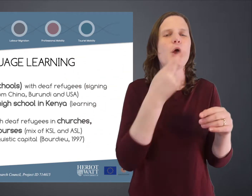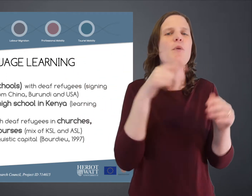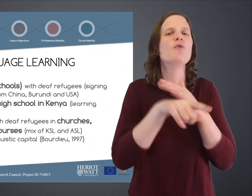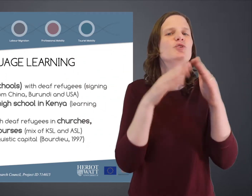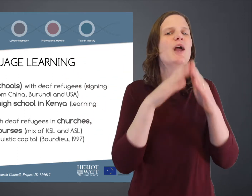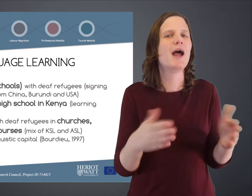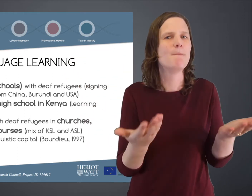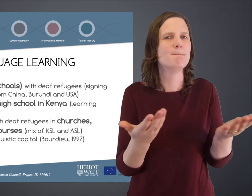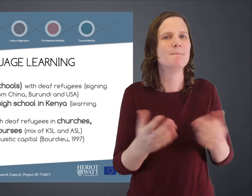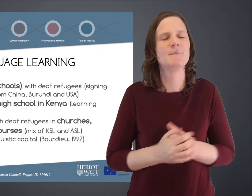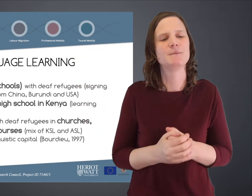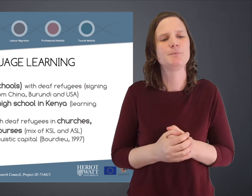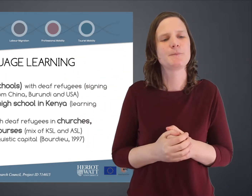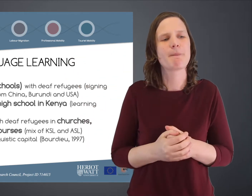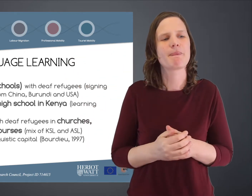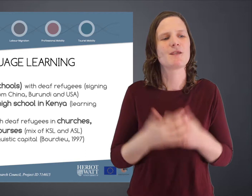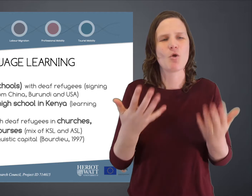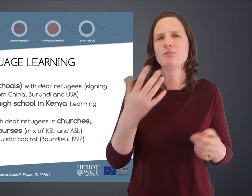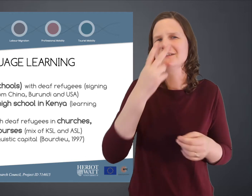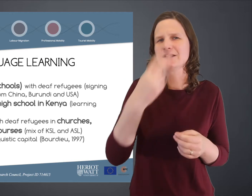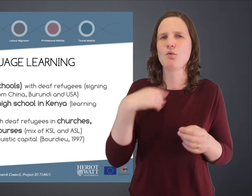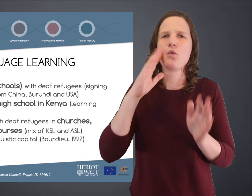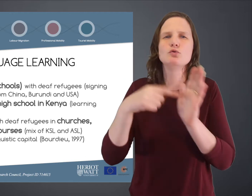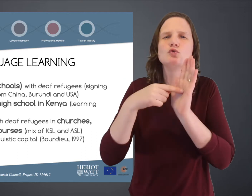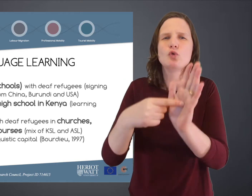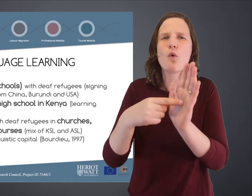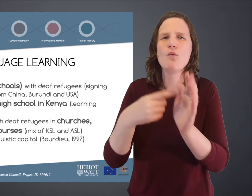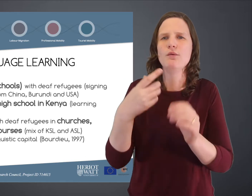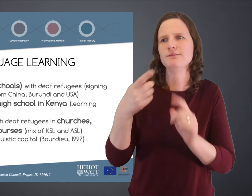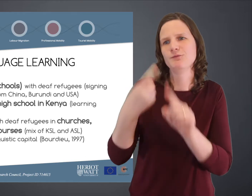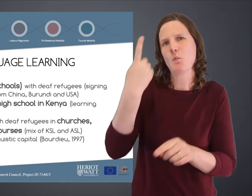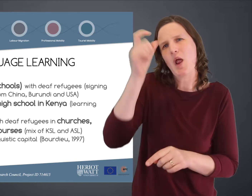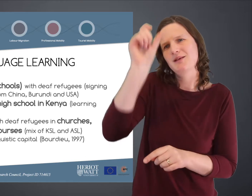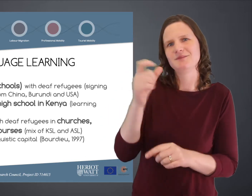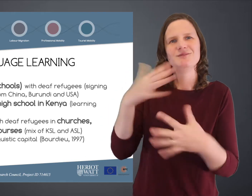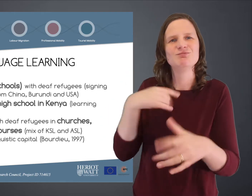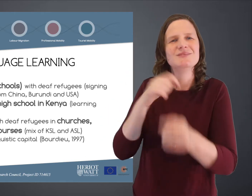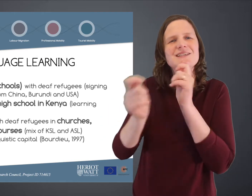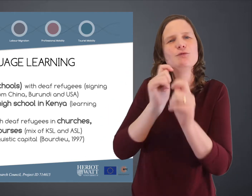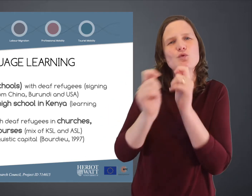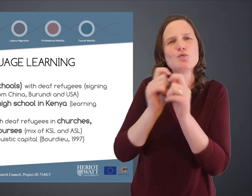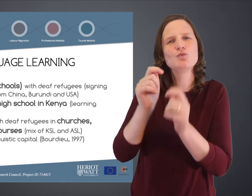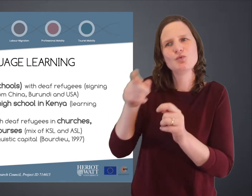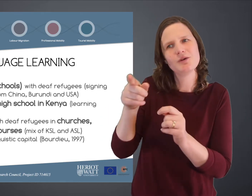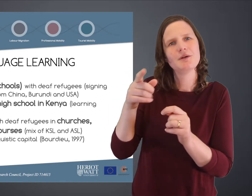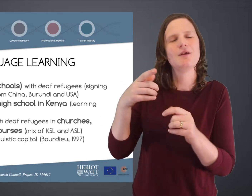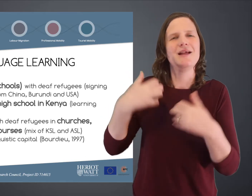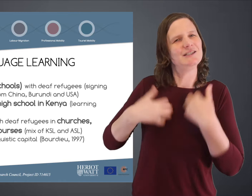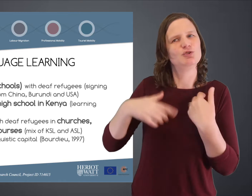capital as a result of learning these languages and moving to the camp. So I want to show you a video of one of the